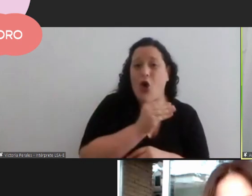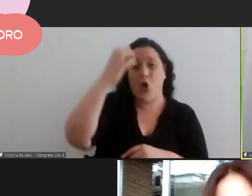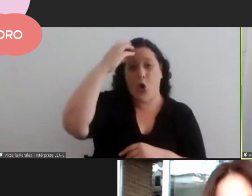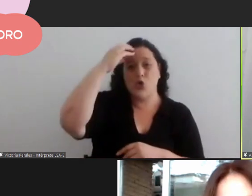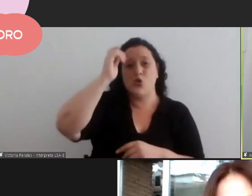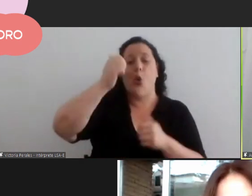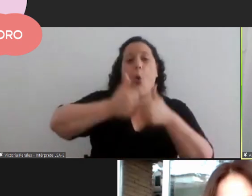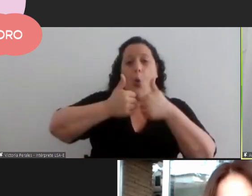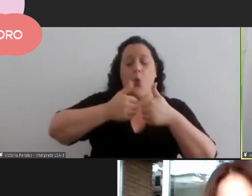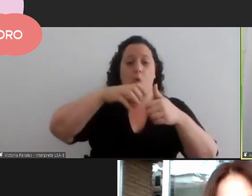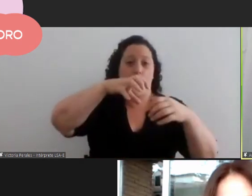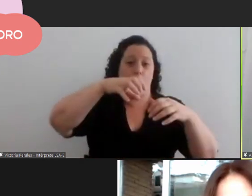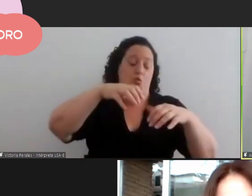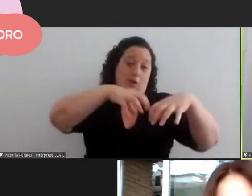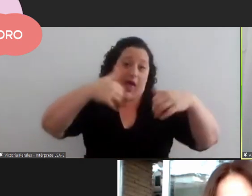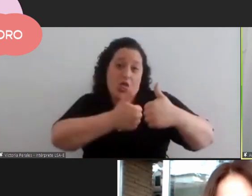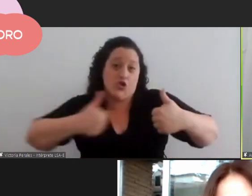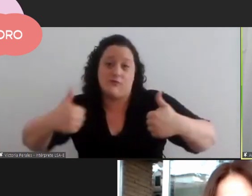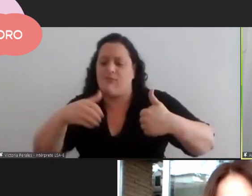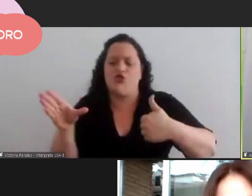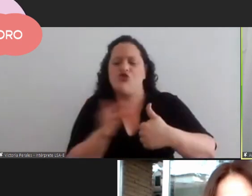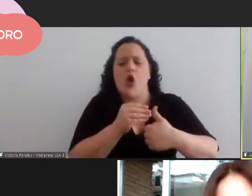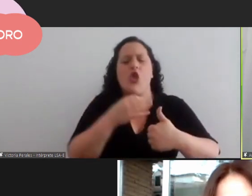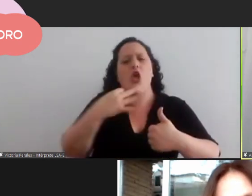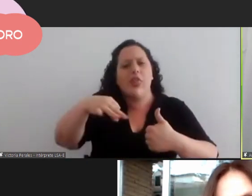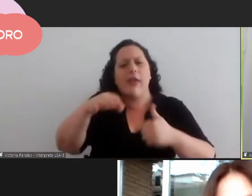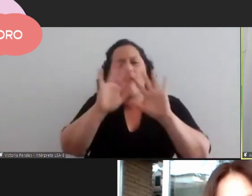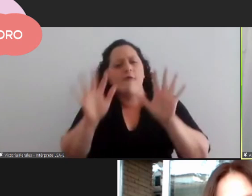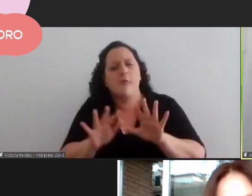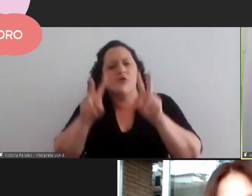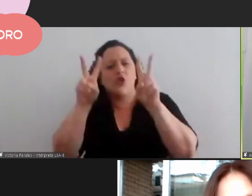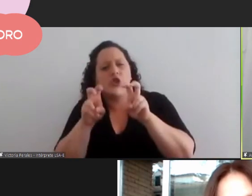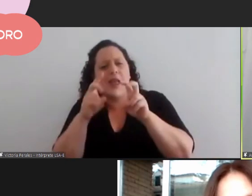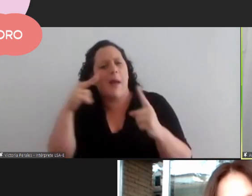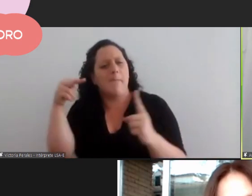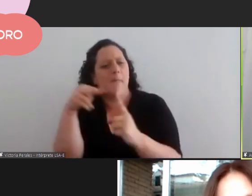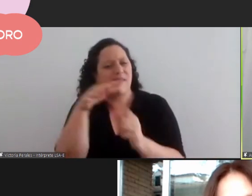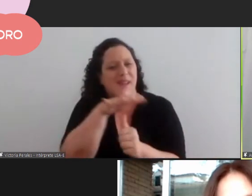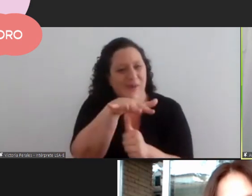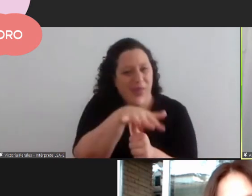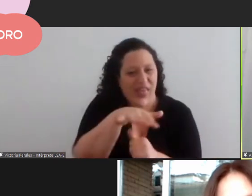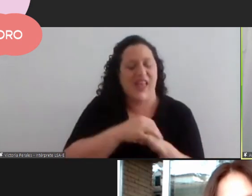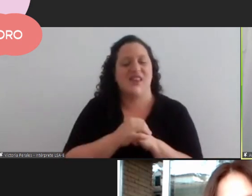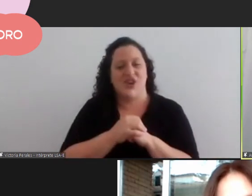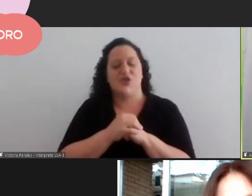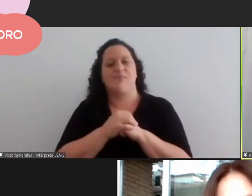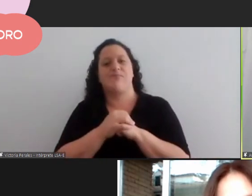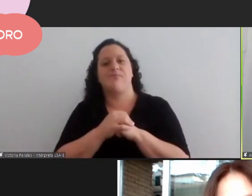gender perspective and to guarantee non-discrimination nelly says